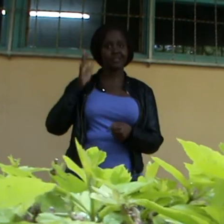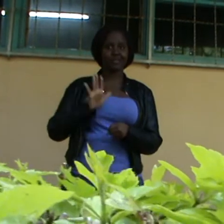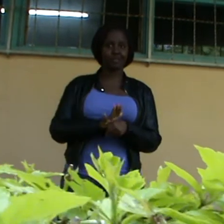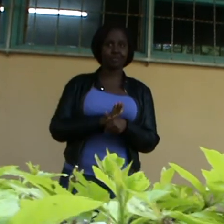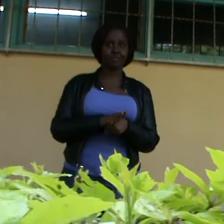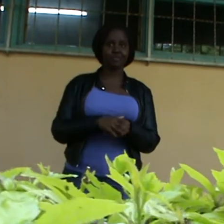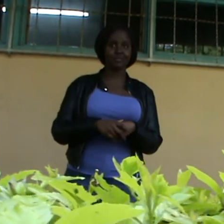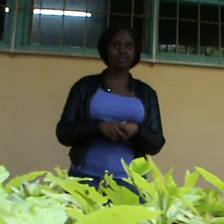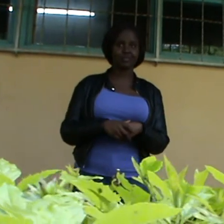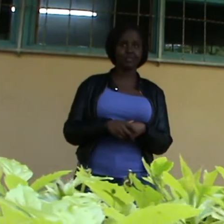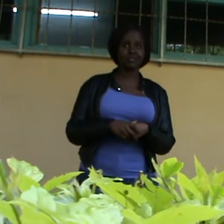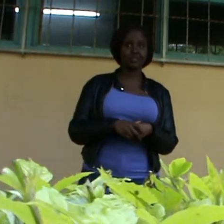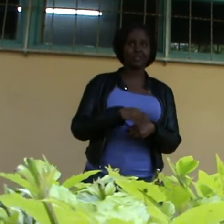Color pink and white.